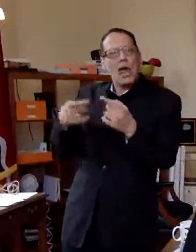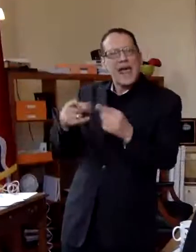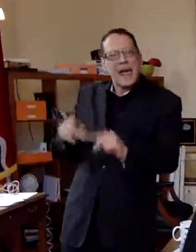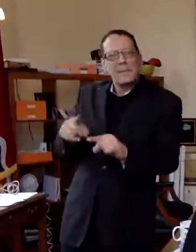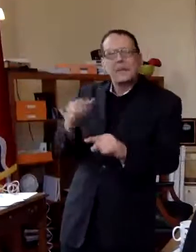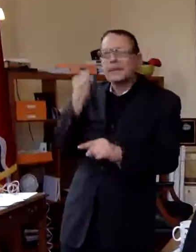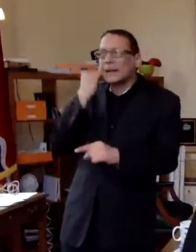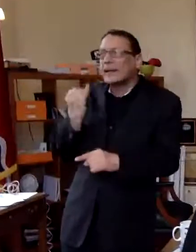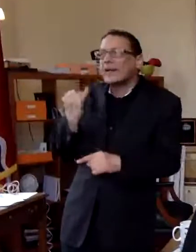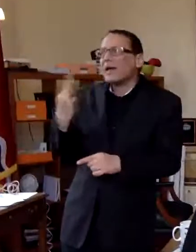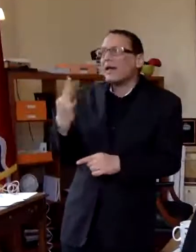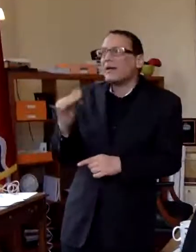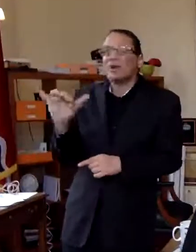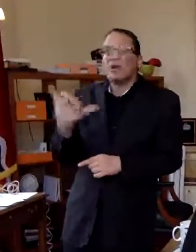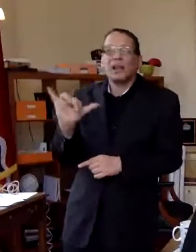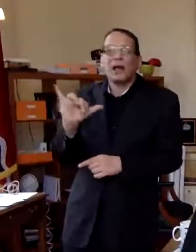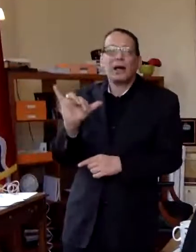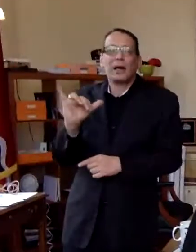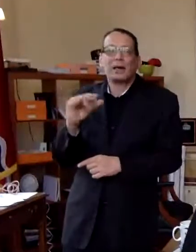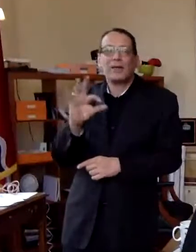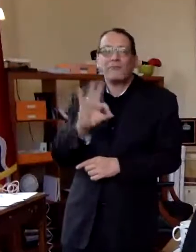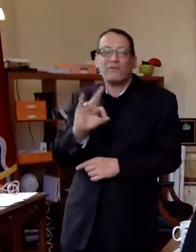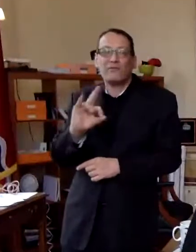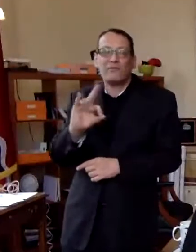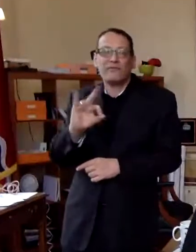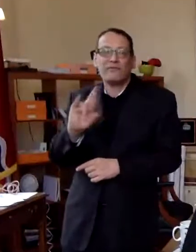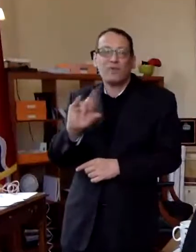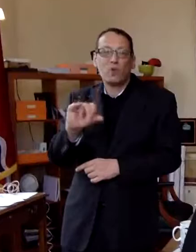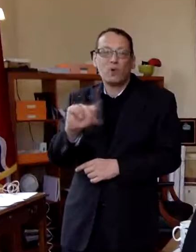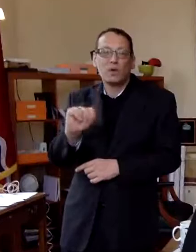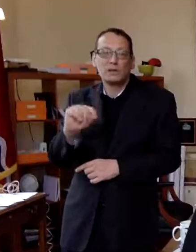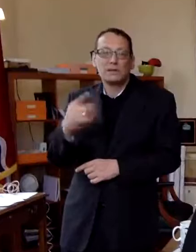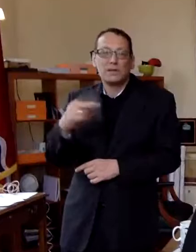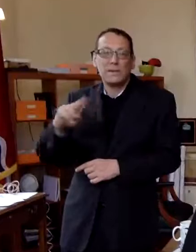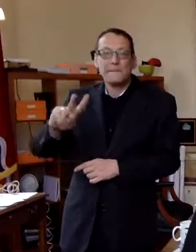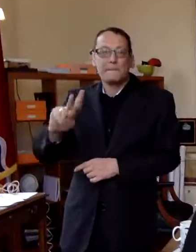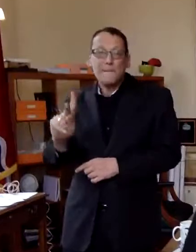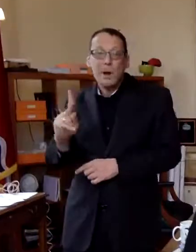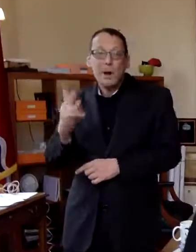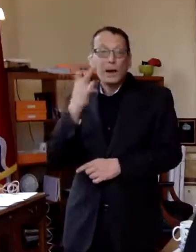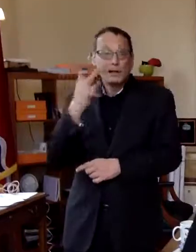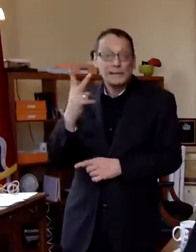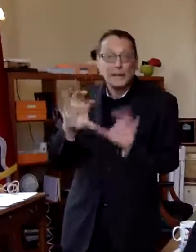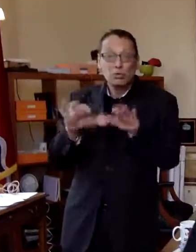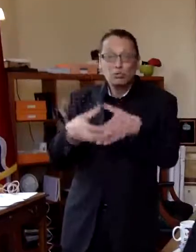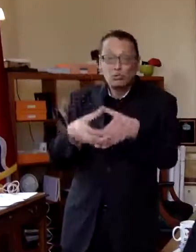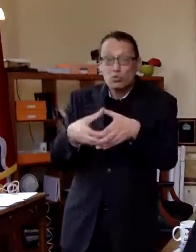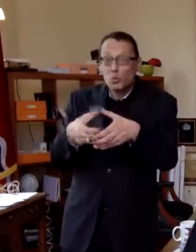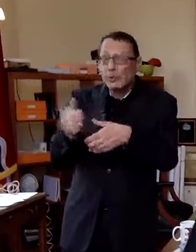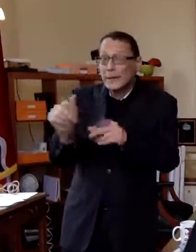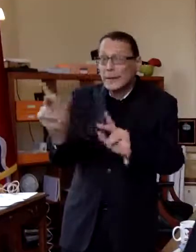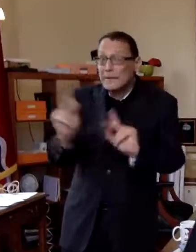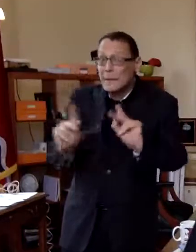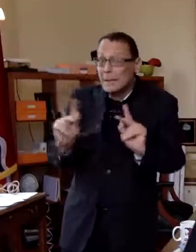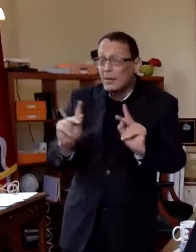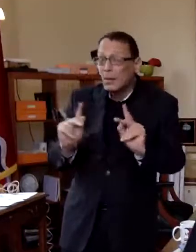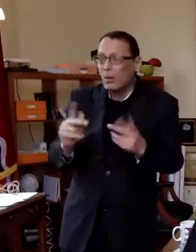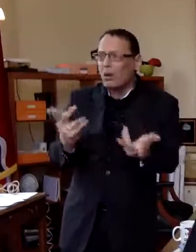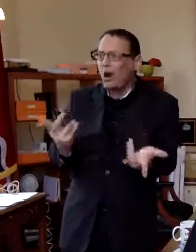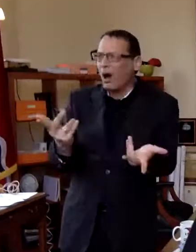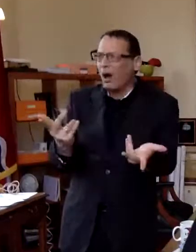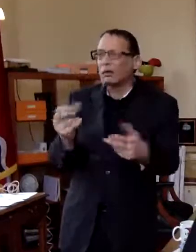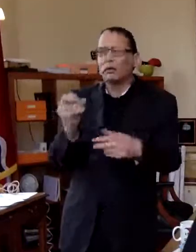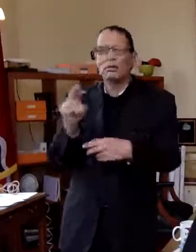someone do if you're like at the park forest park and you see groups of more than 10 or people just not listening to social